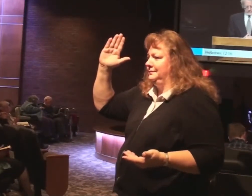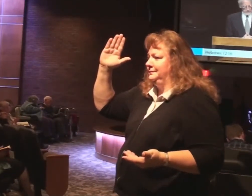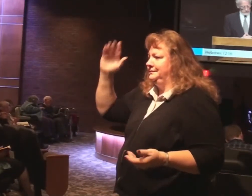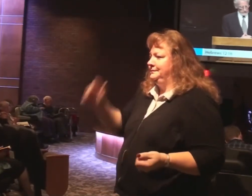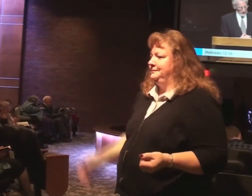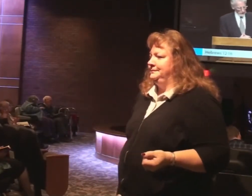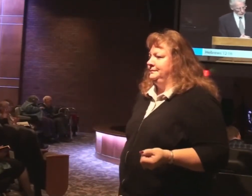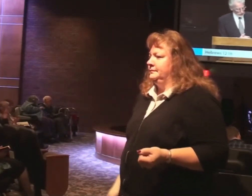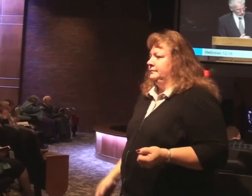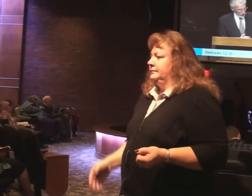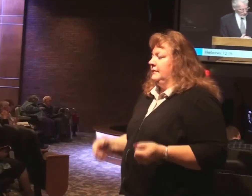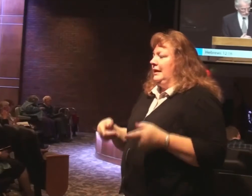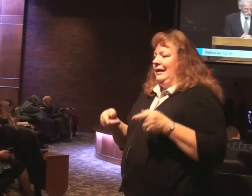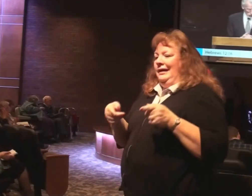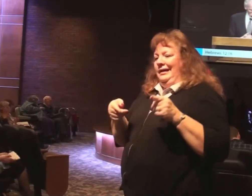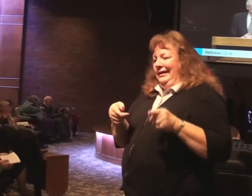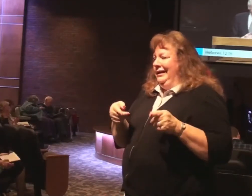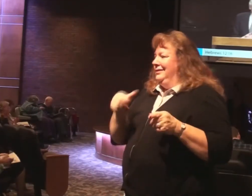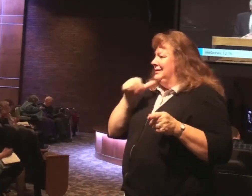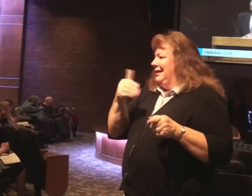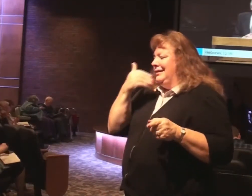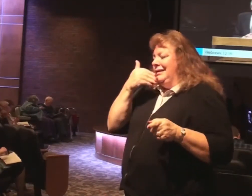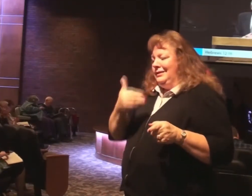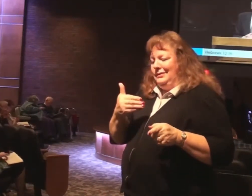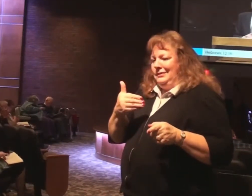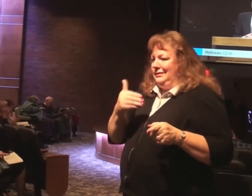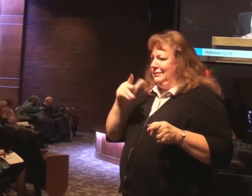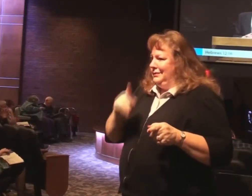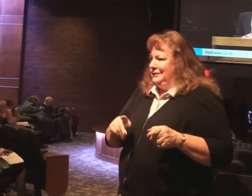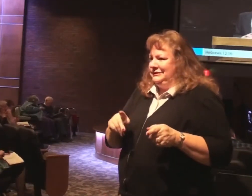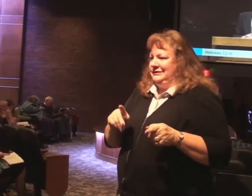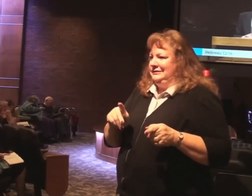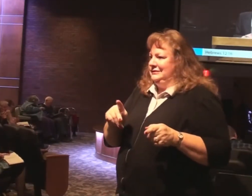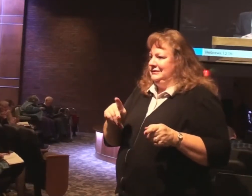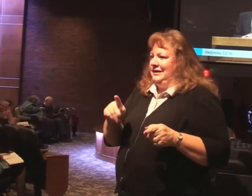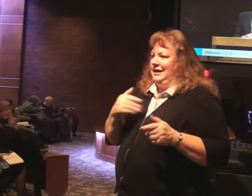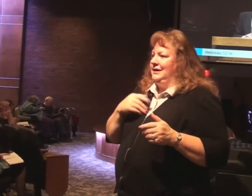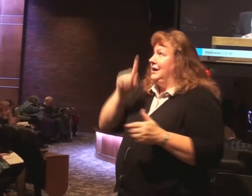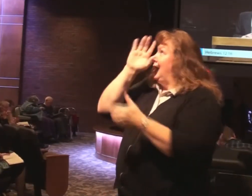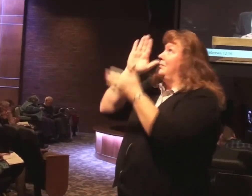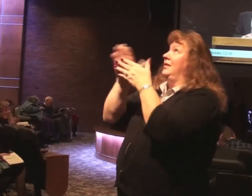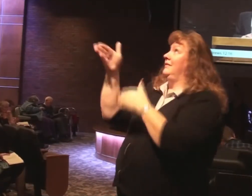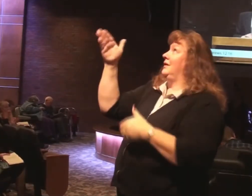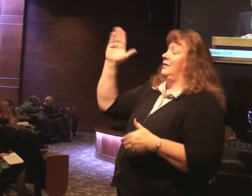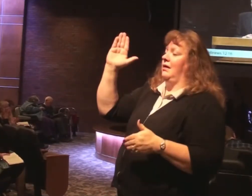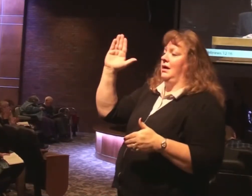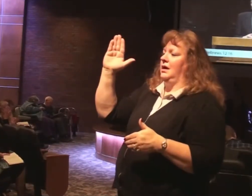He was an immoral and godless person. He is an example.